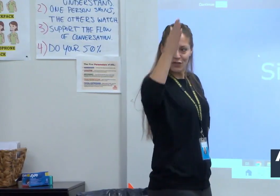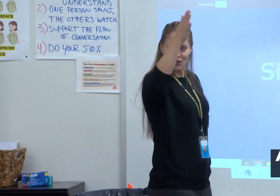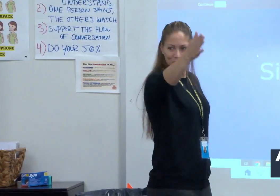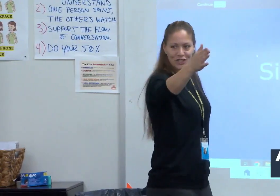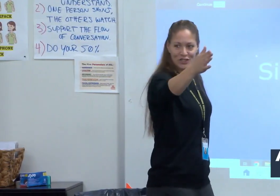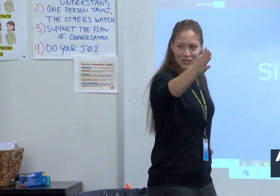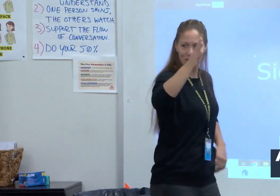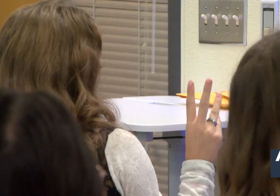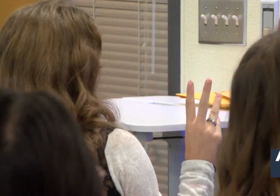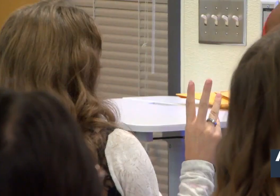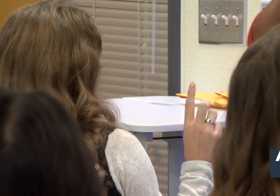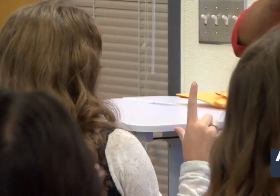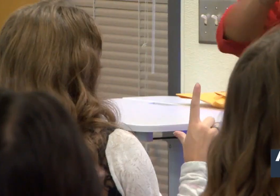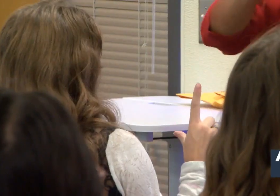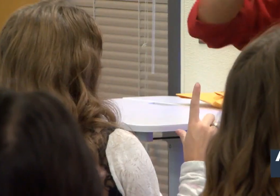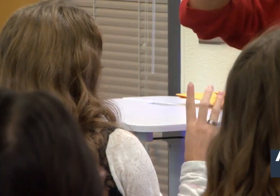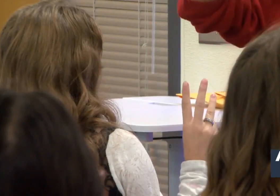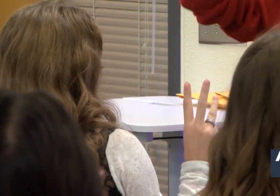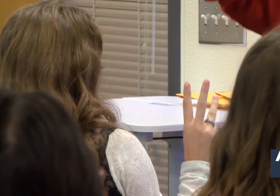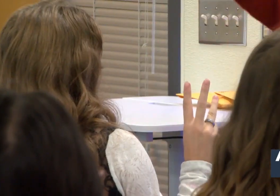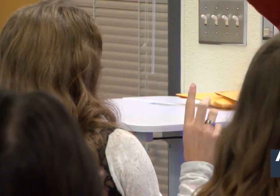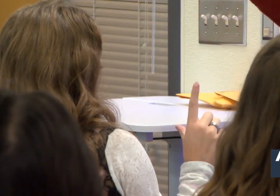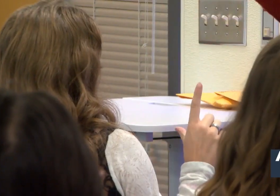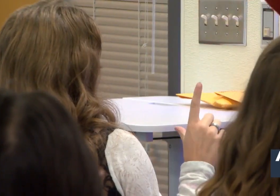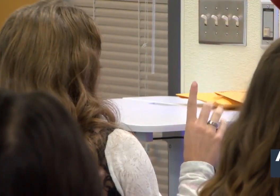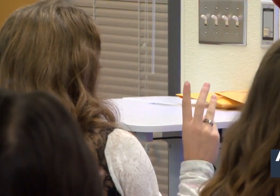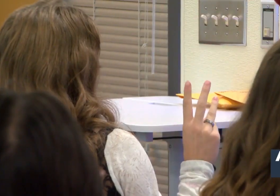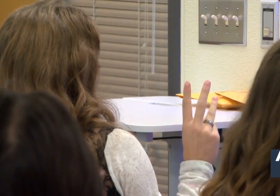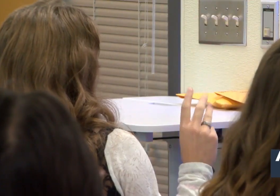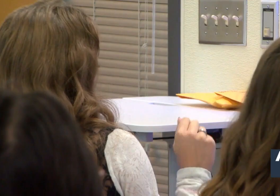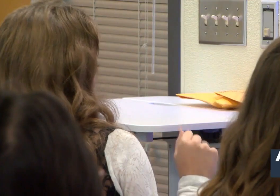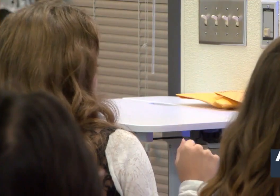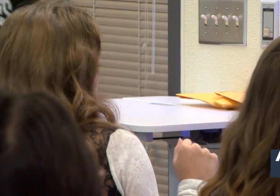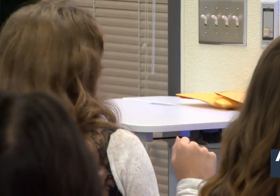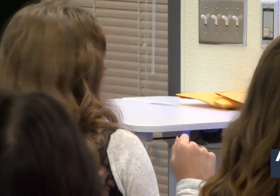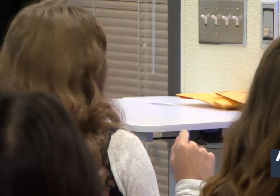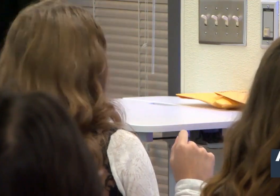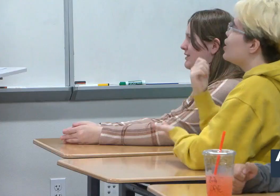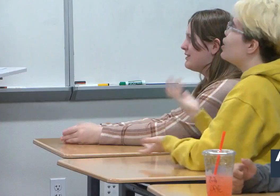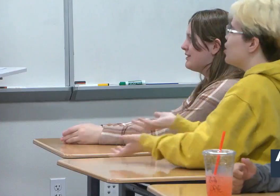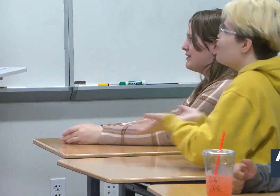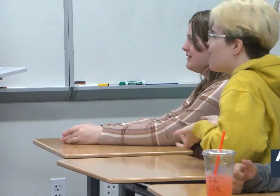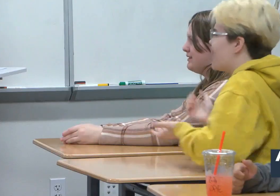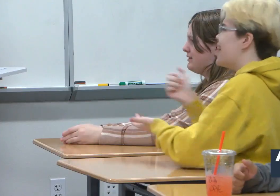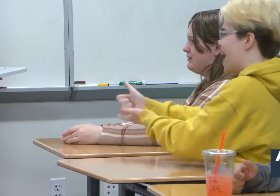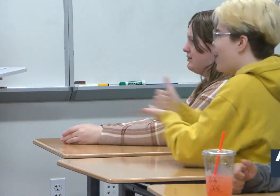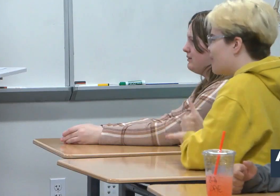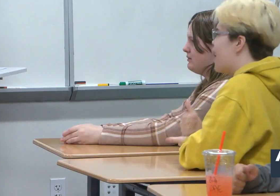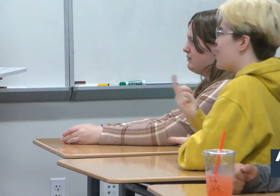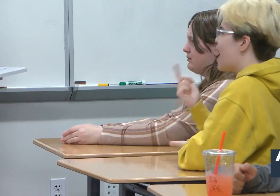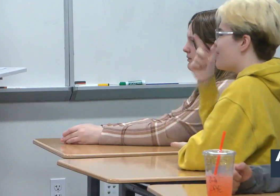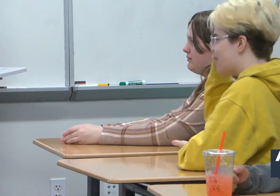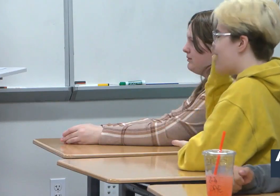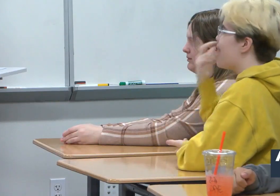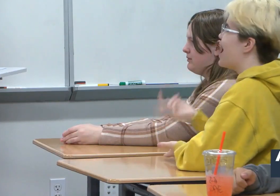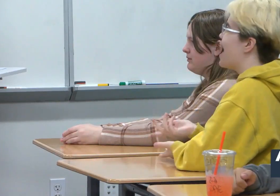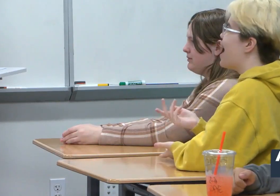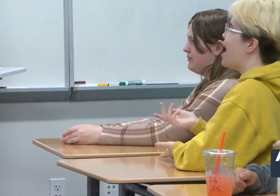3. The goal is to break down the barrier of communication for students to gain insight on a community they are only beginning to